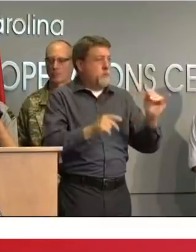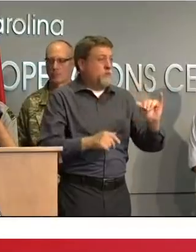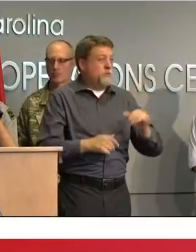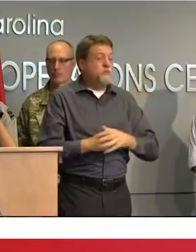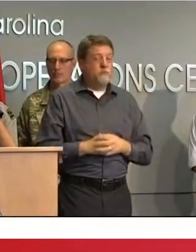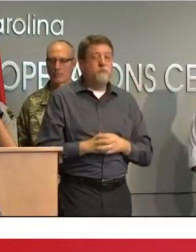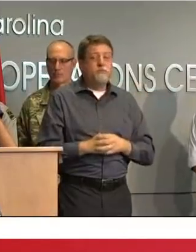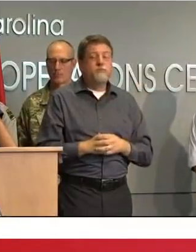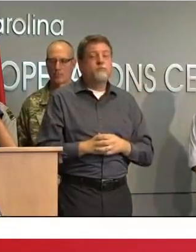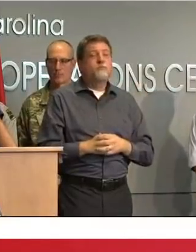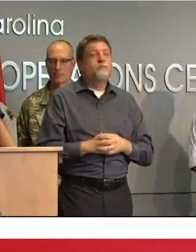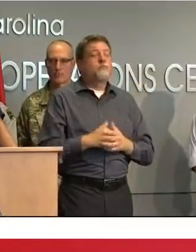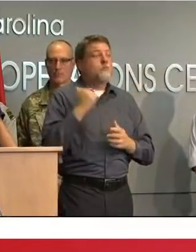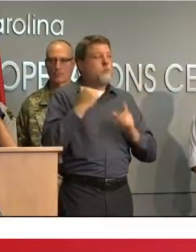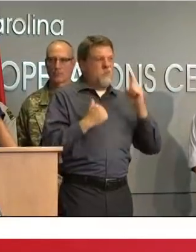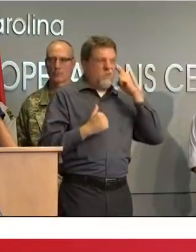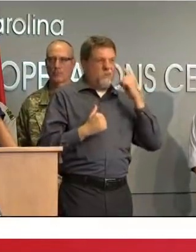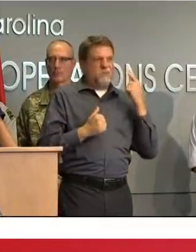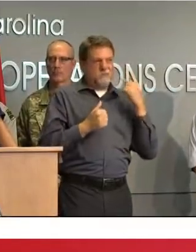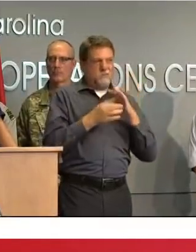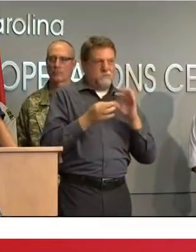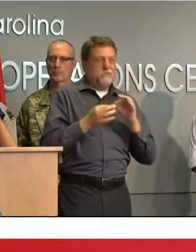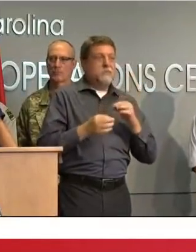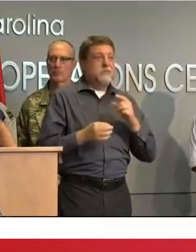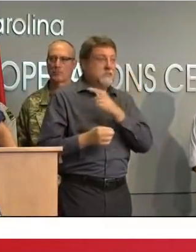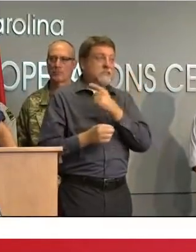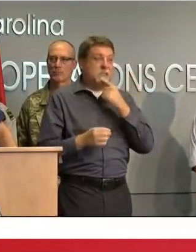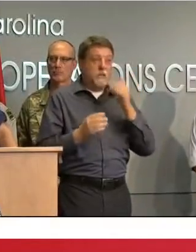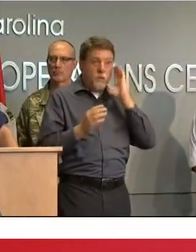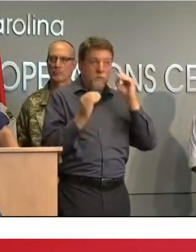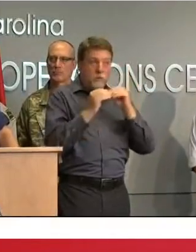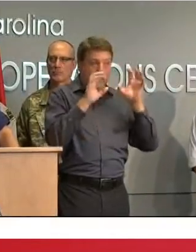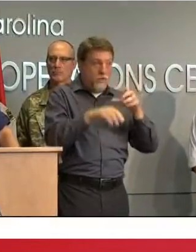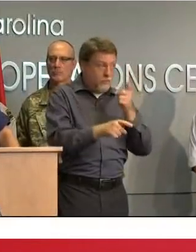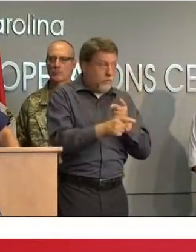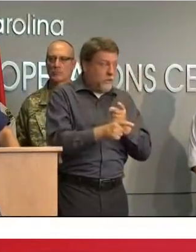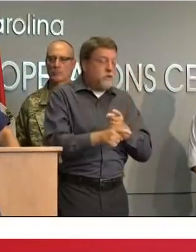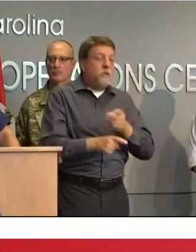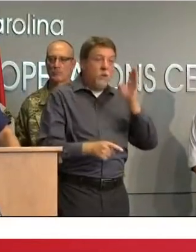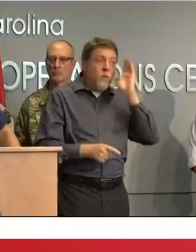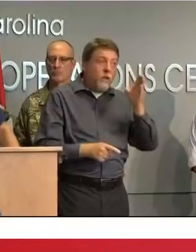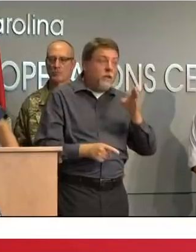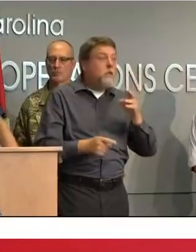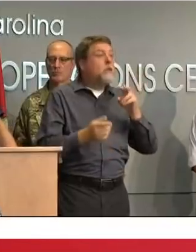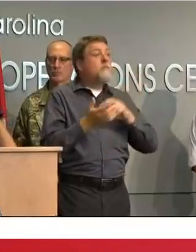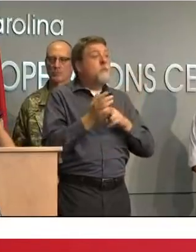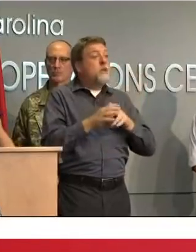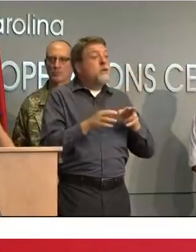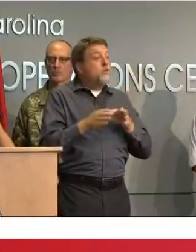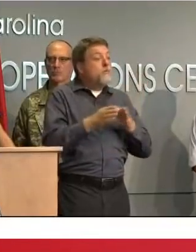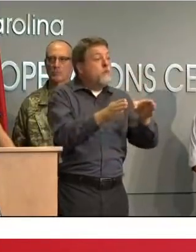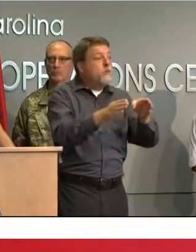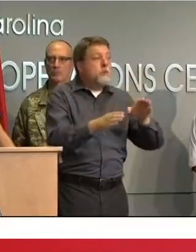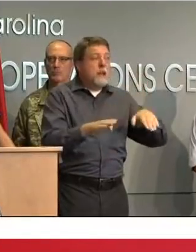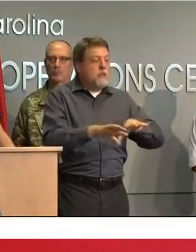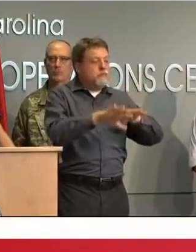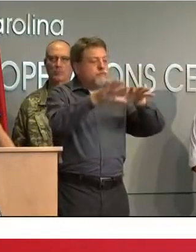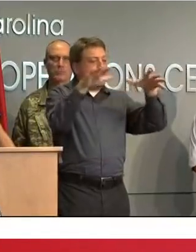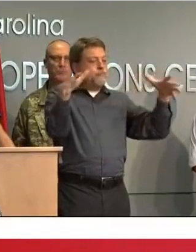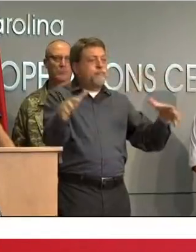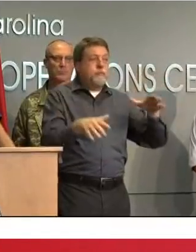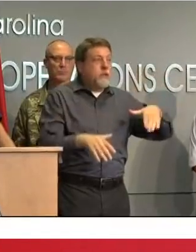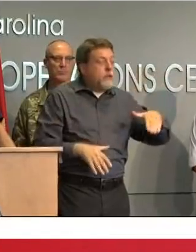as the governor mentioned there's more rain to come some of the rivers have not crested yet so i just want to emphasize